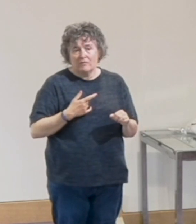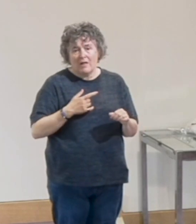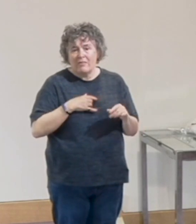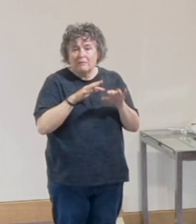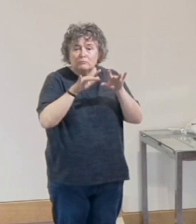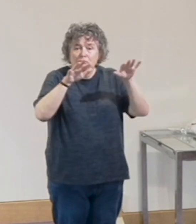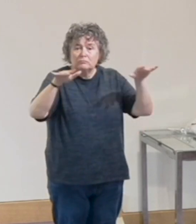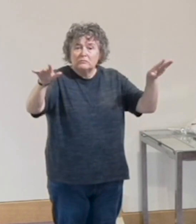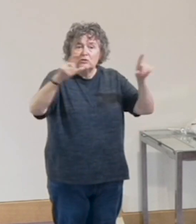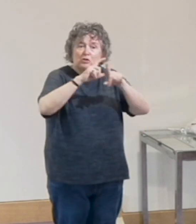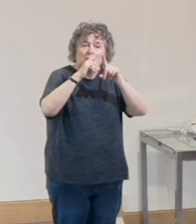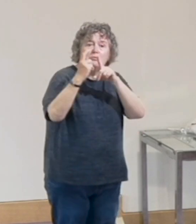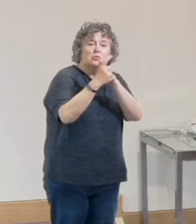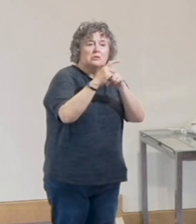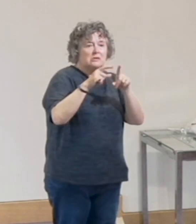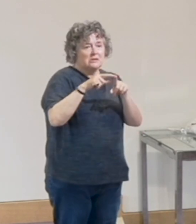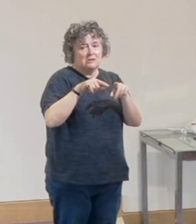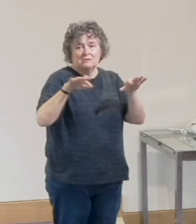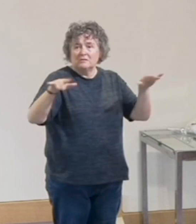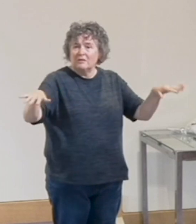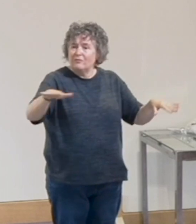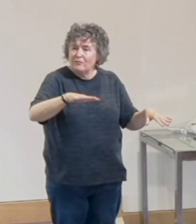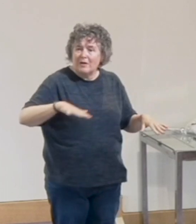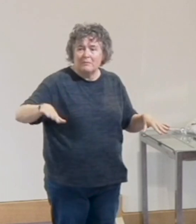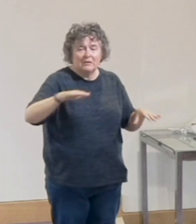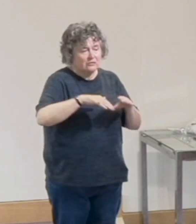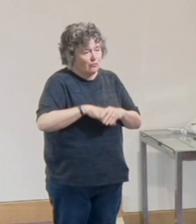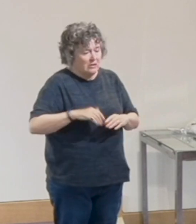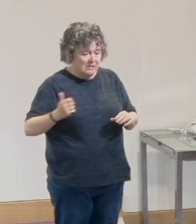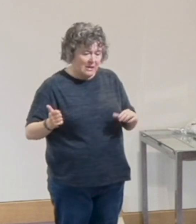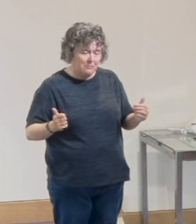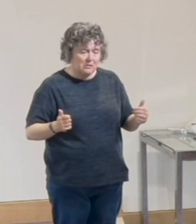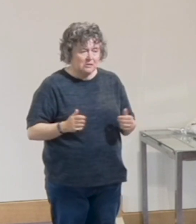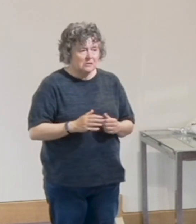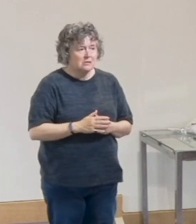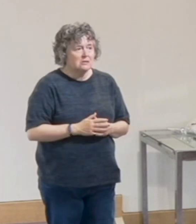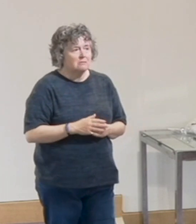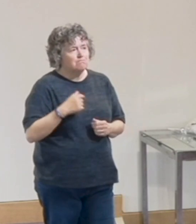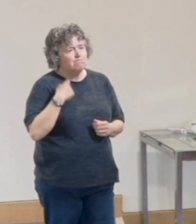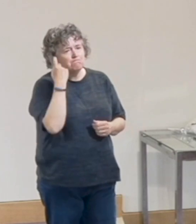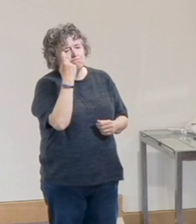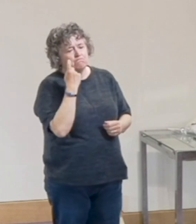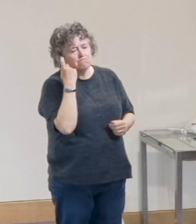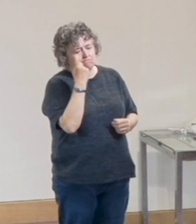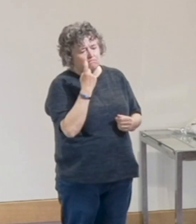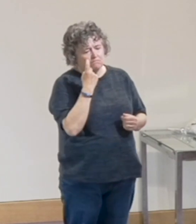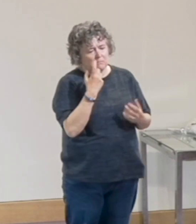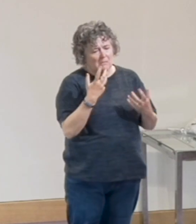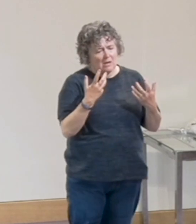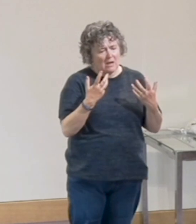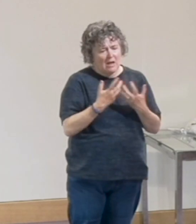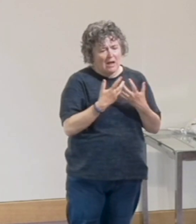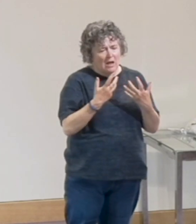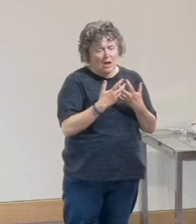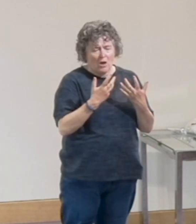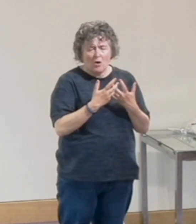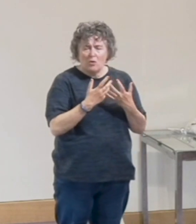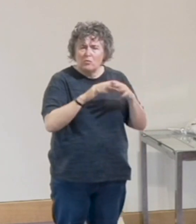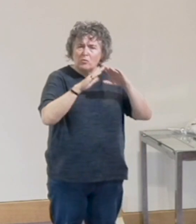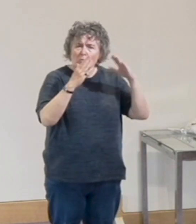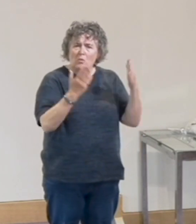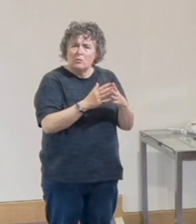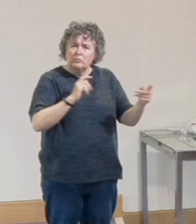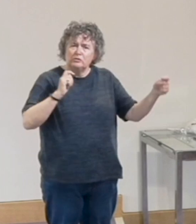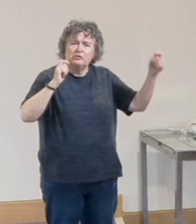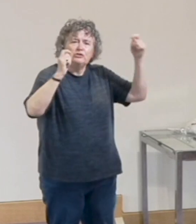communities, into our families around us. And I just wonder how that would change things. What